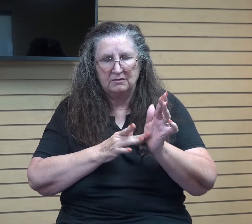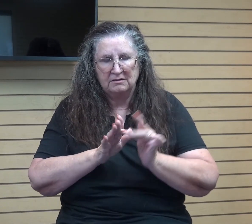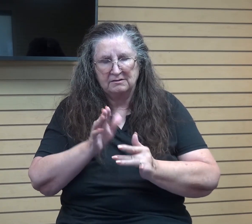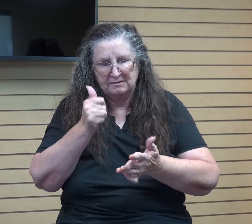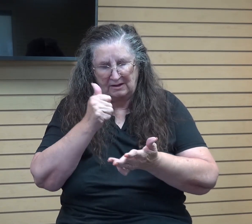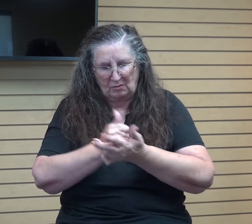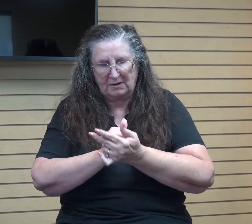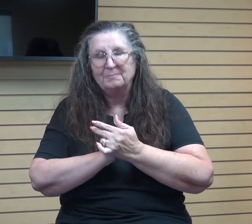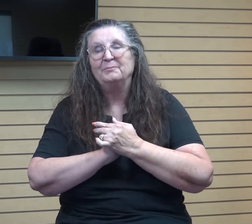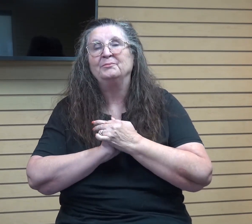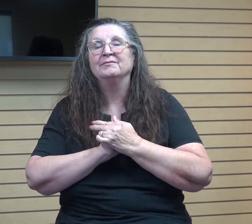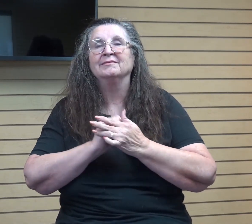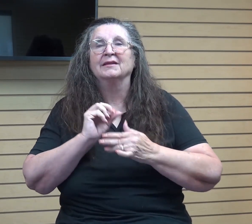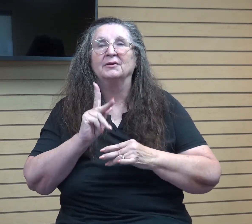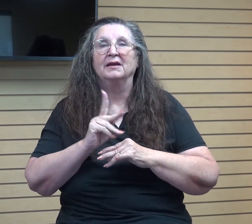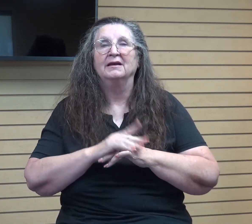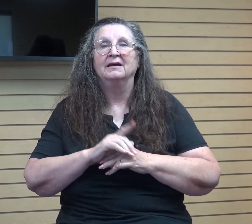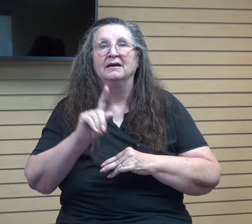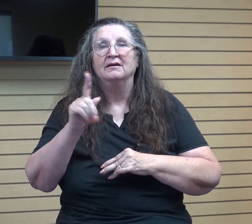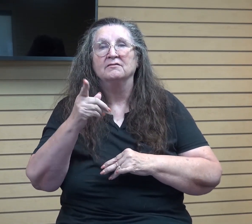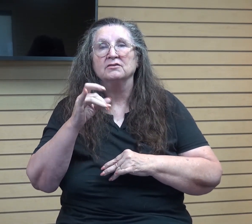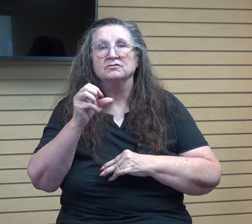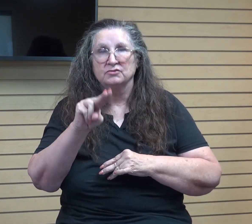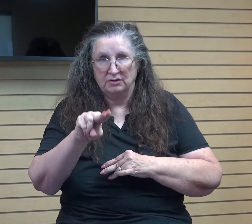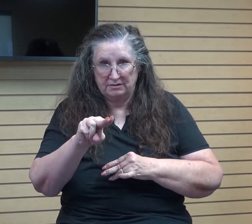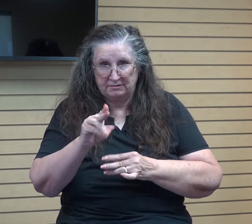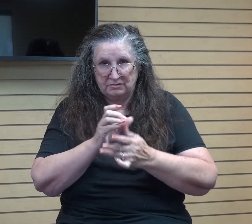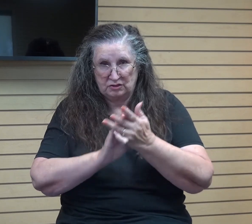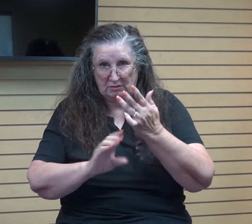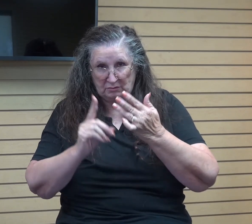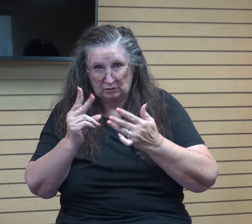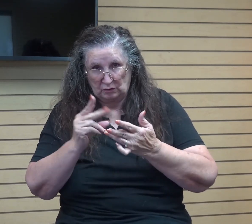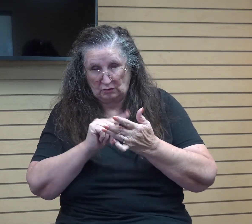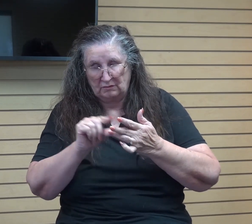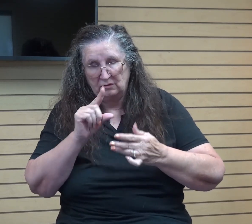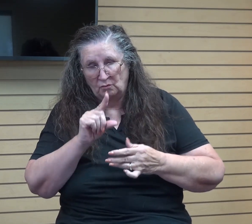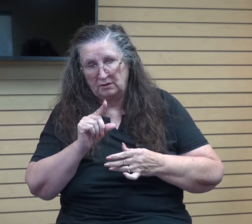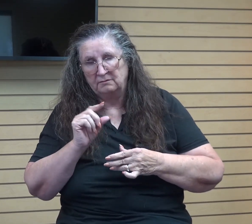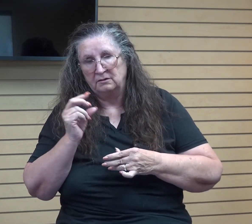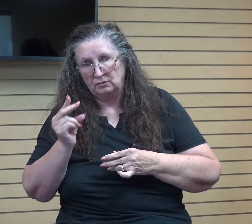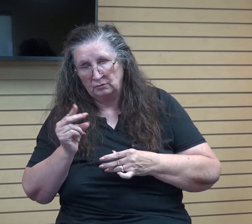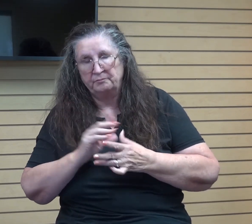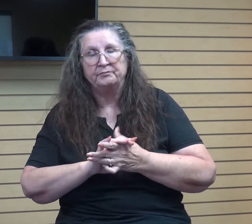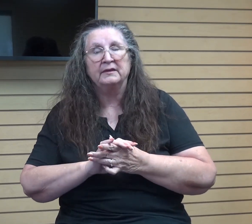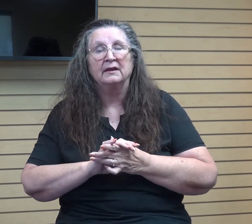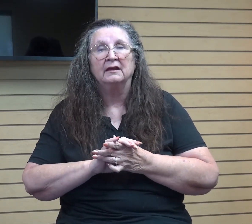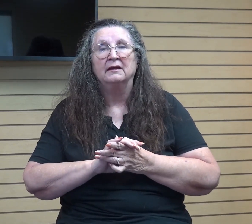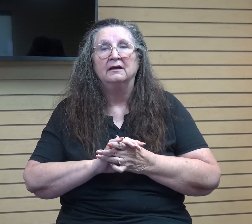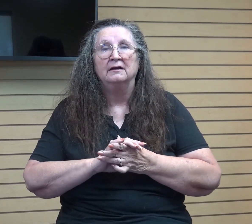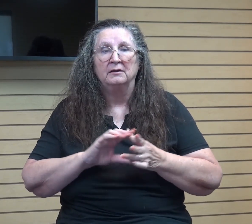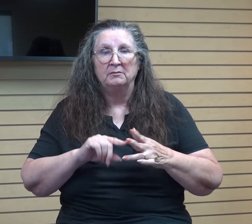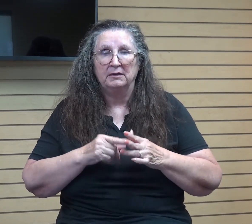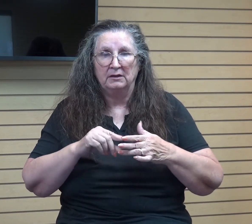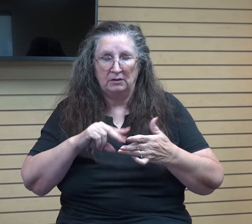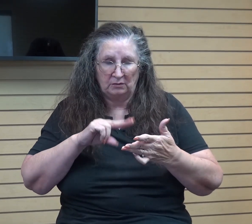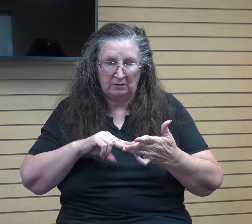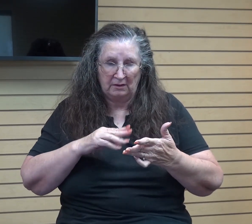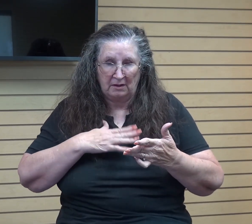All right. So in 1 John, chapter 2, verse 1-2, I'll begin reading. My little children, these